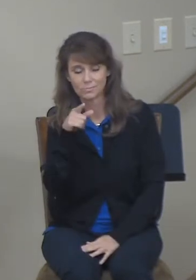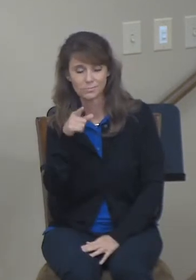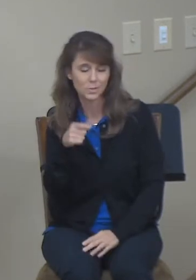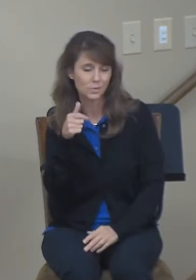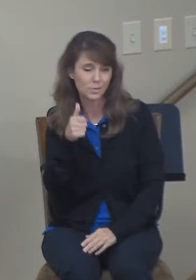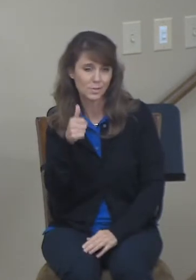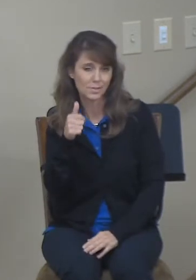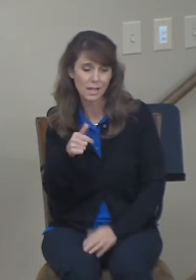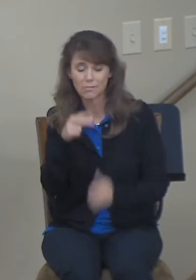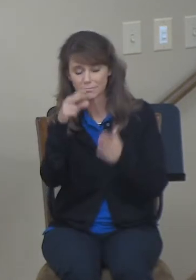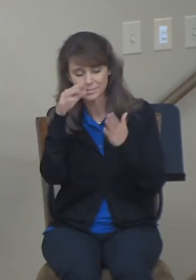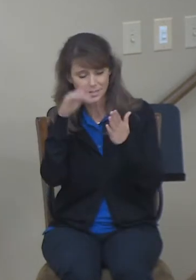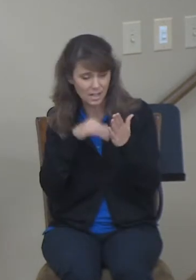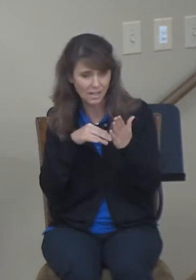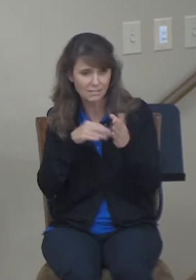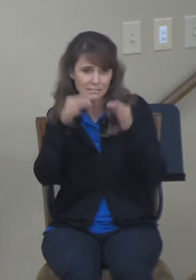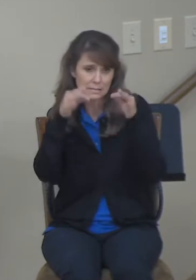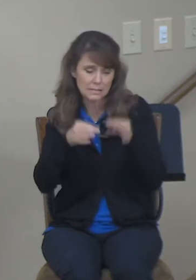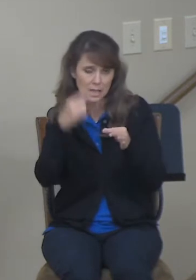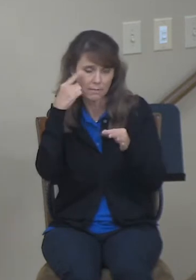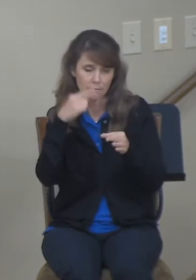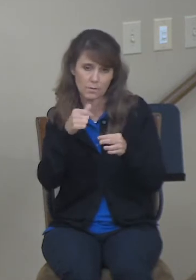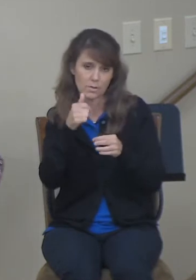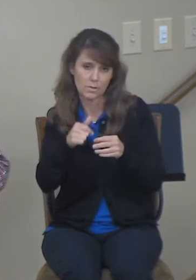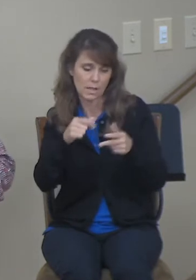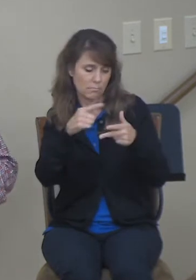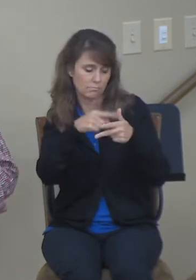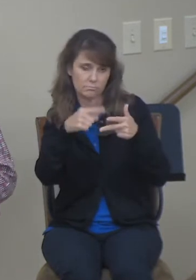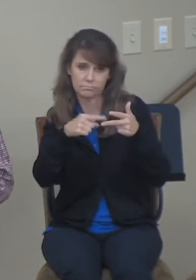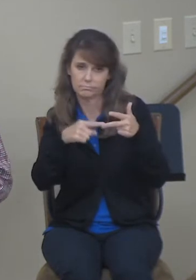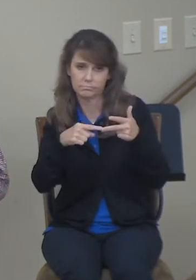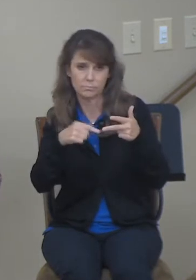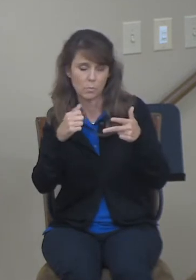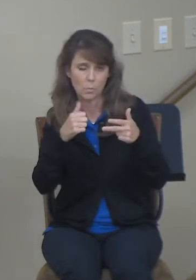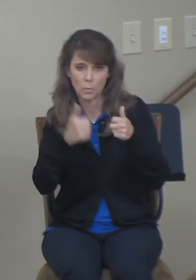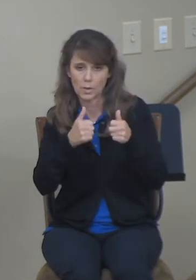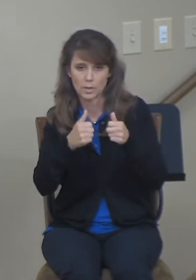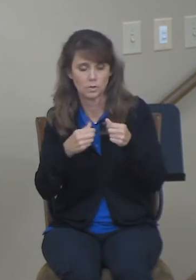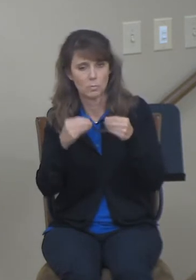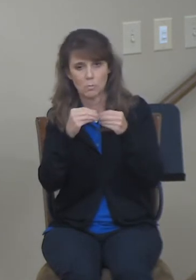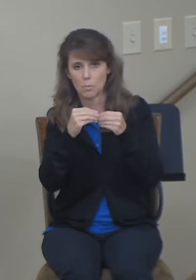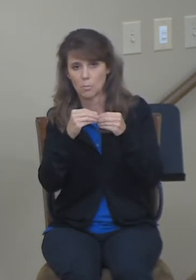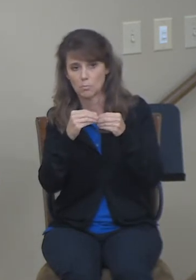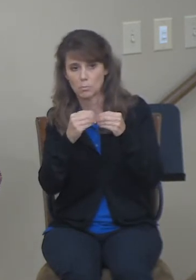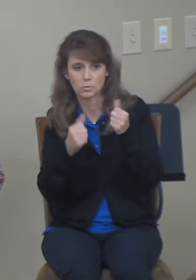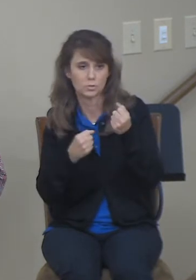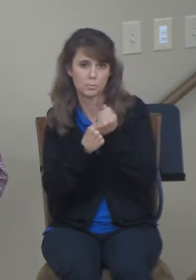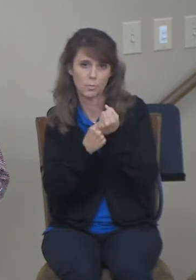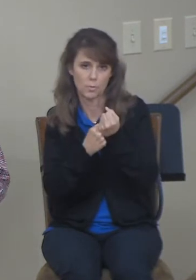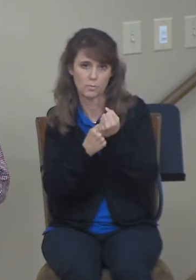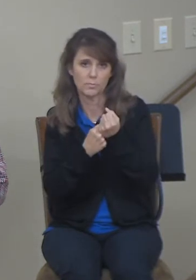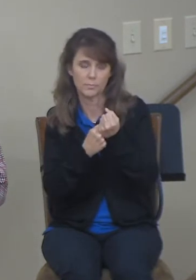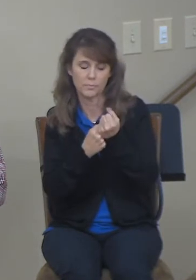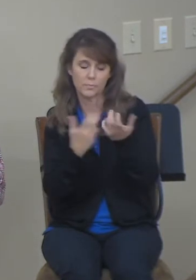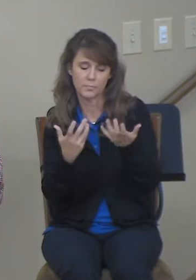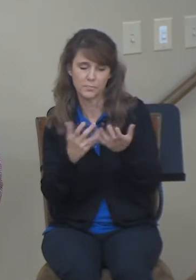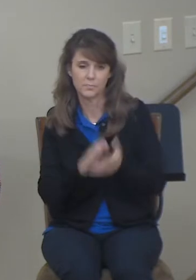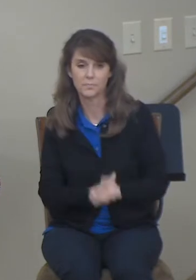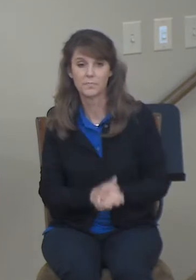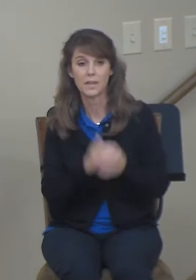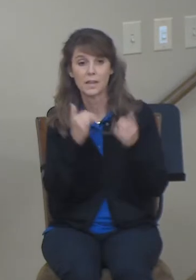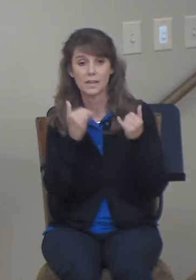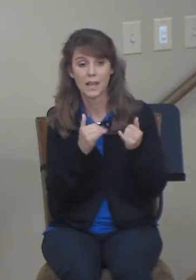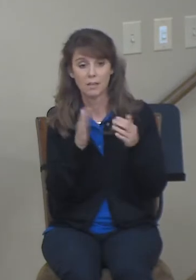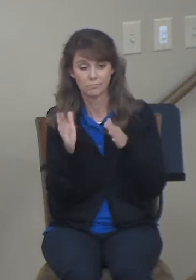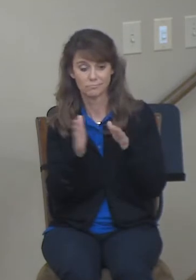yourself, based upon the text, which one has the most support. But let's turn our attention to chapter 4,